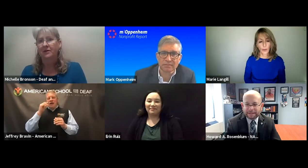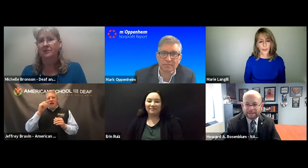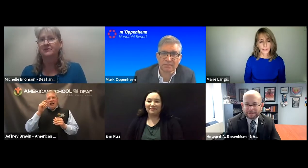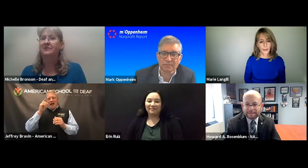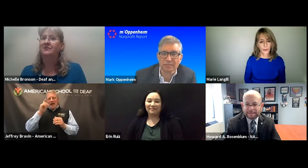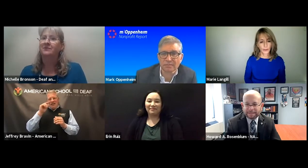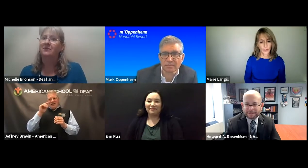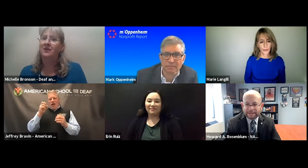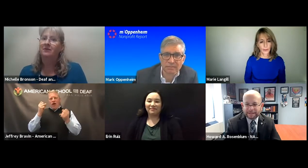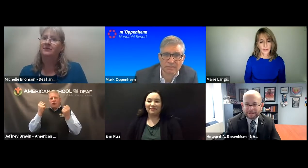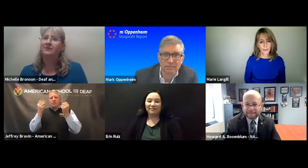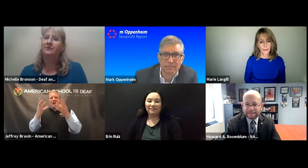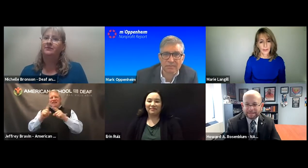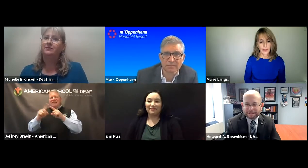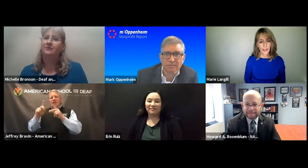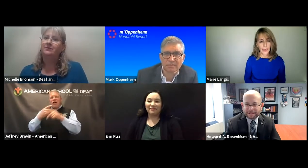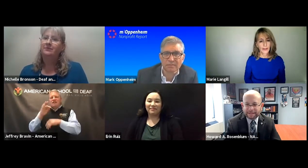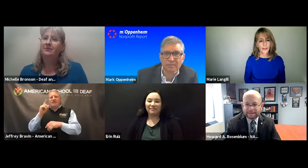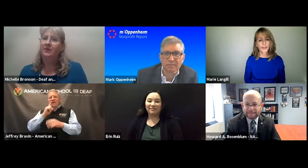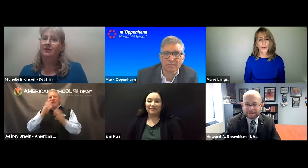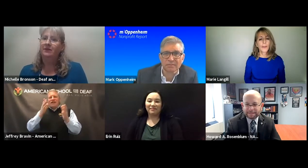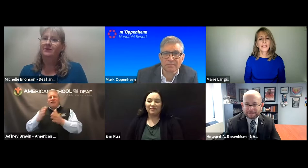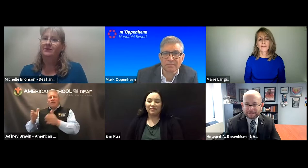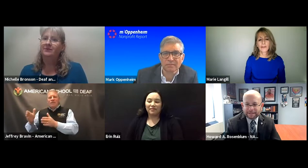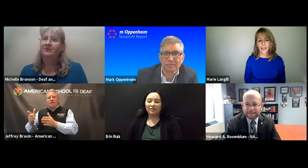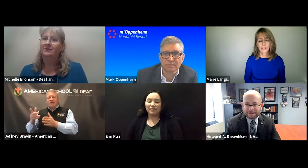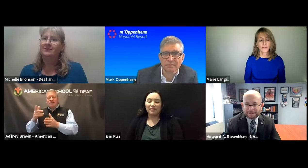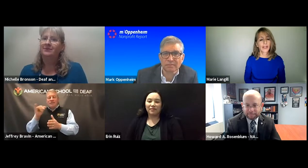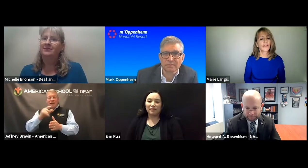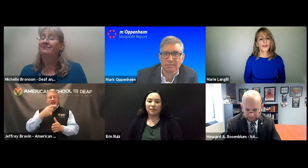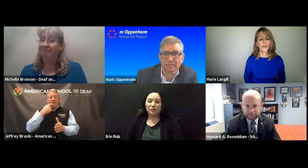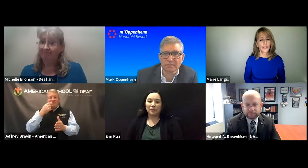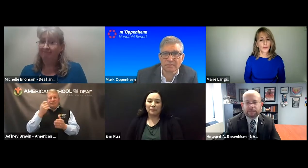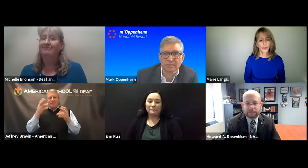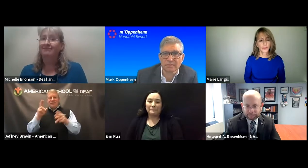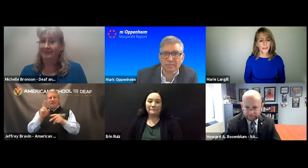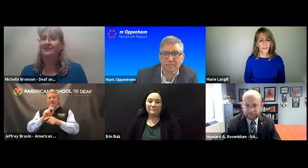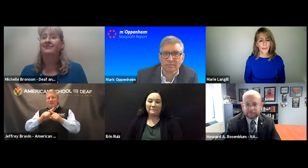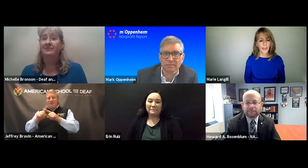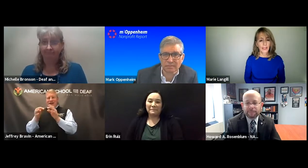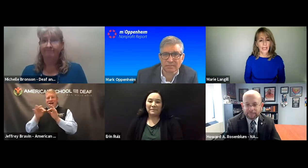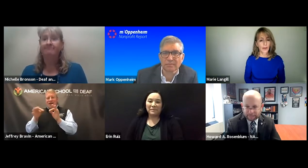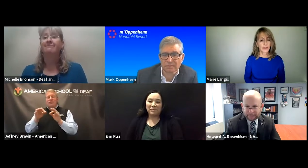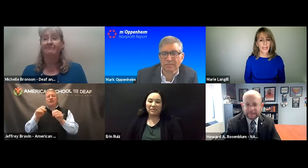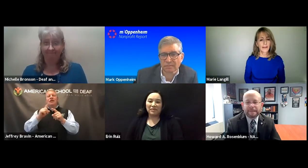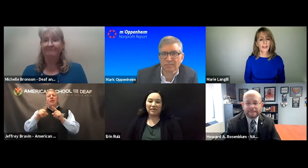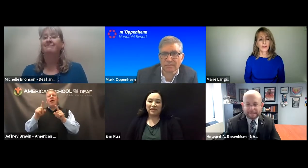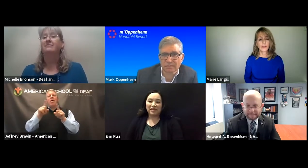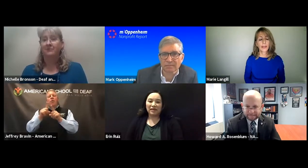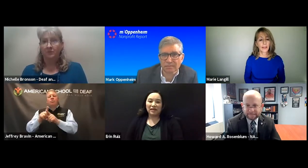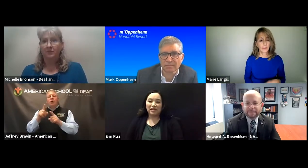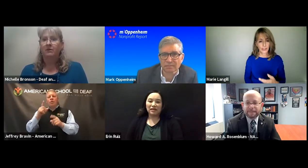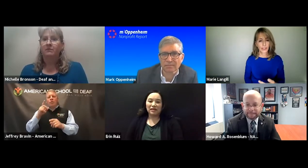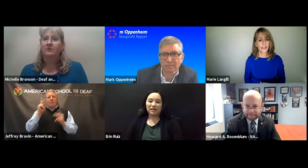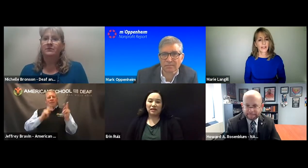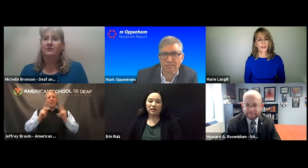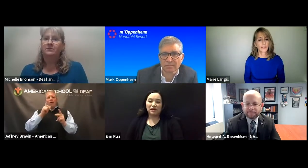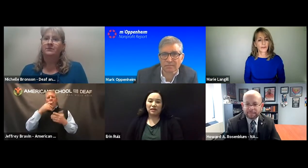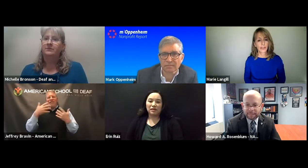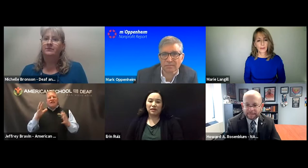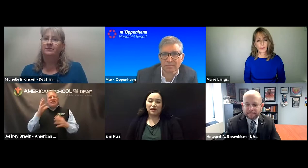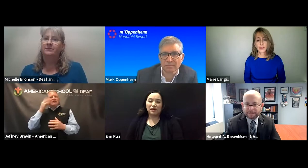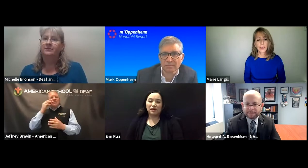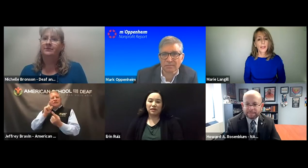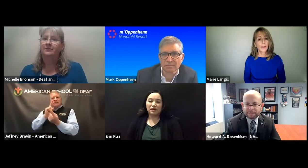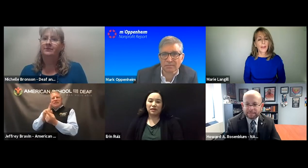valid points, the two of you. And there are so many different kinds of deaf individuals. As Howard said, they use, and Michelle said, they